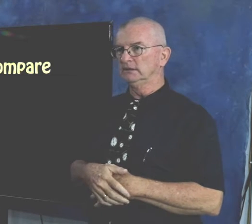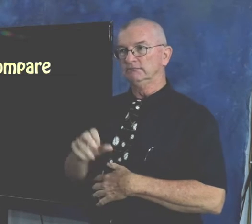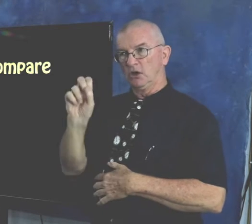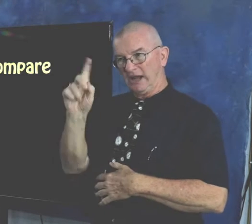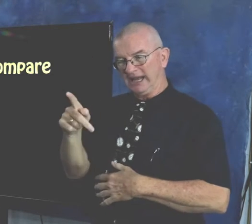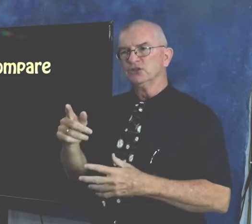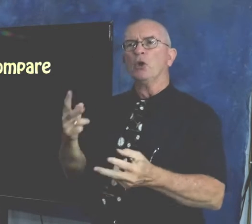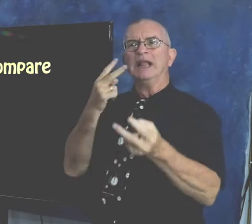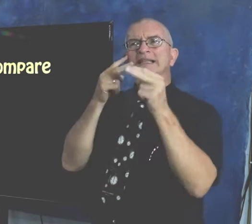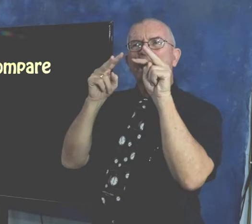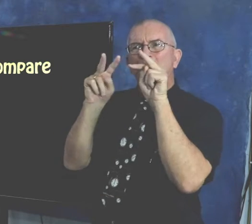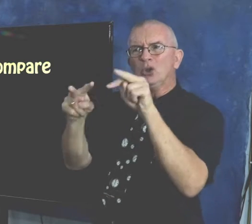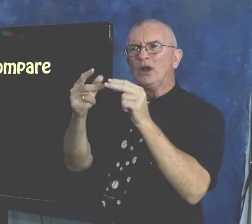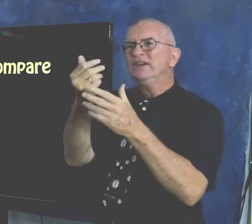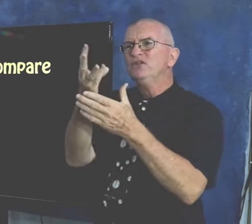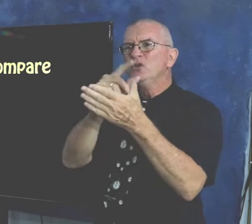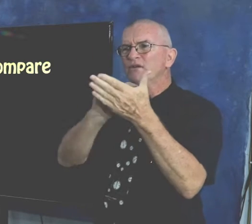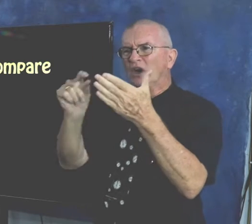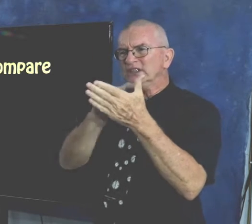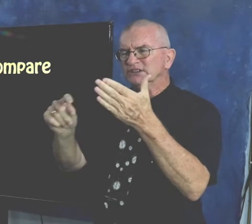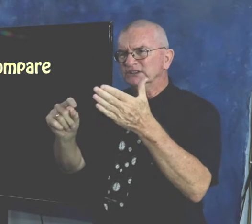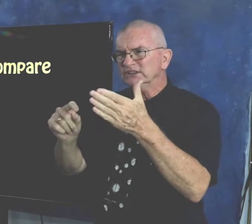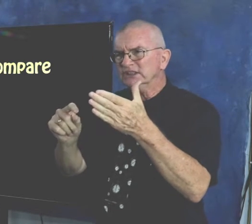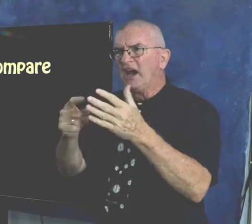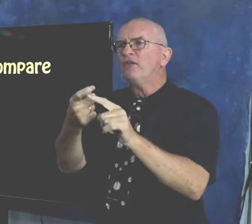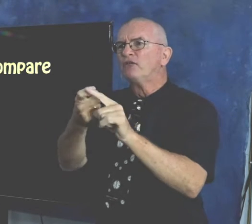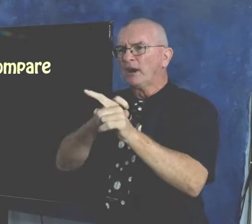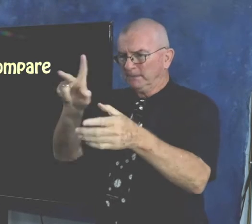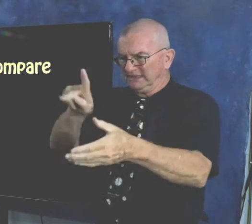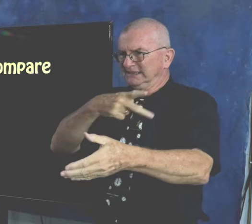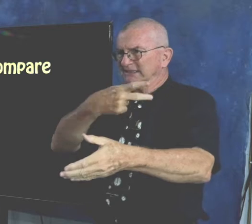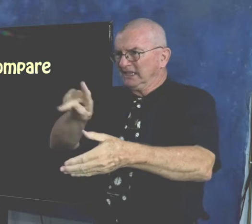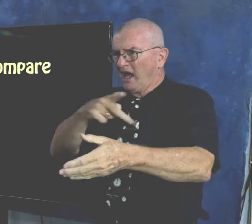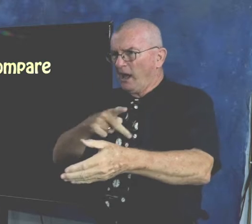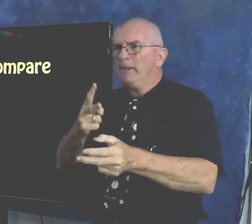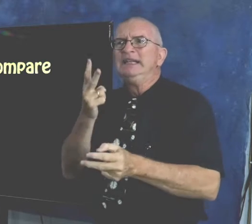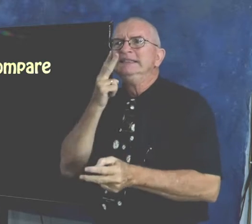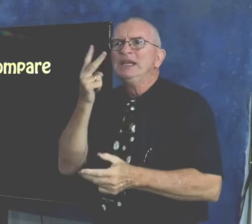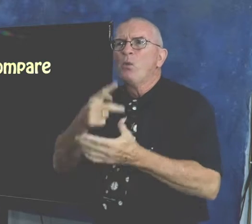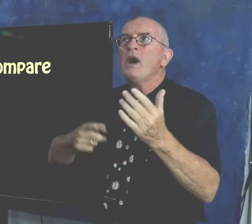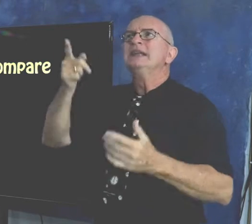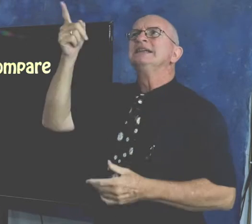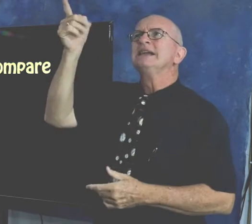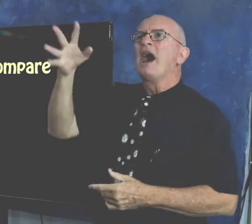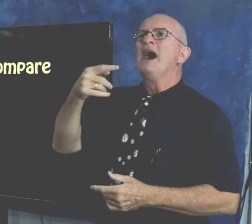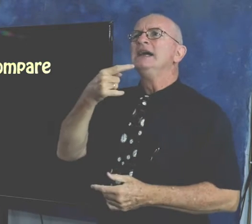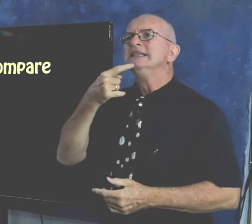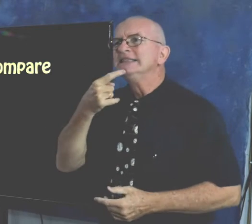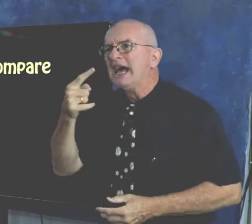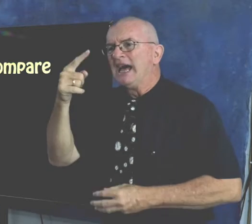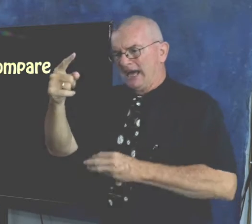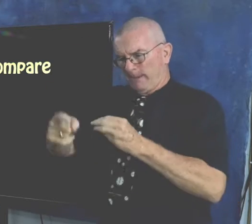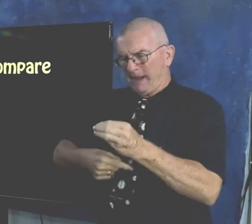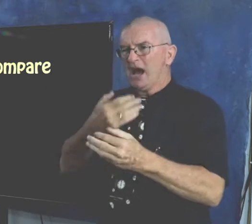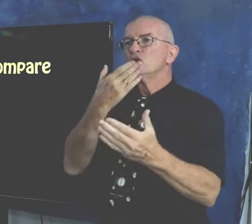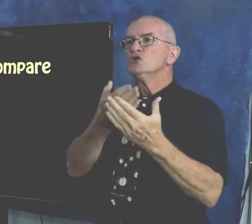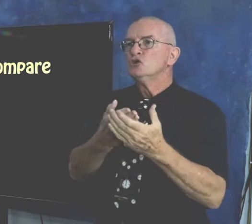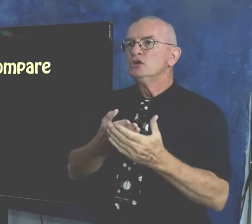Okay, so let's take a look at a few of the verses from Psalm 37 and see what God says about good